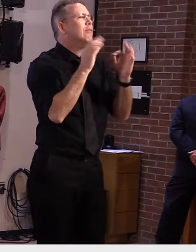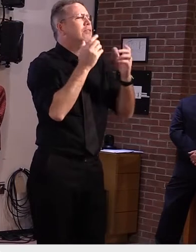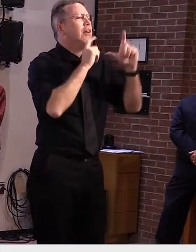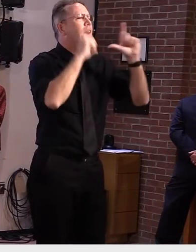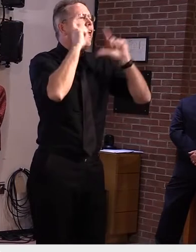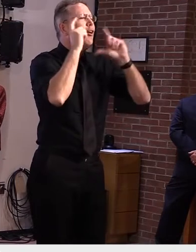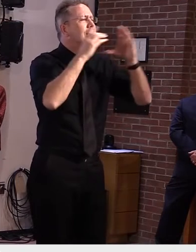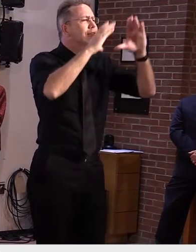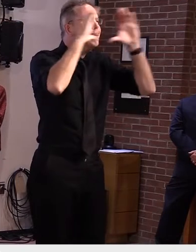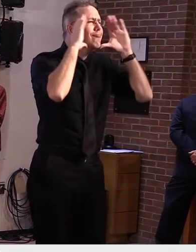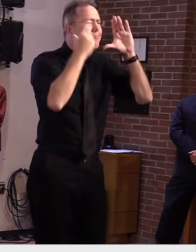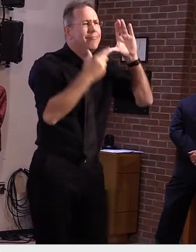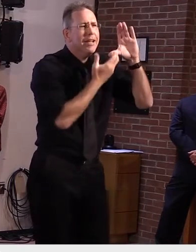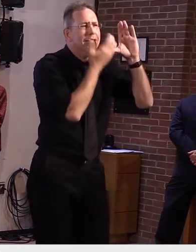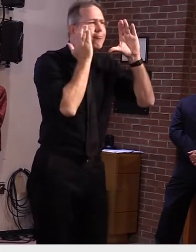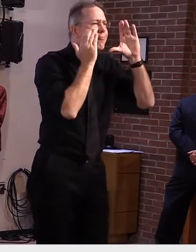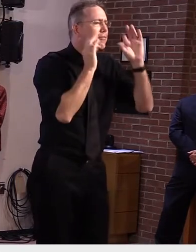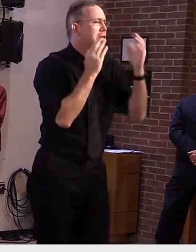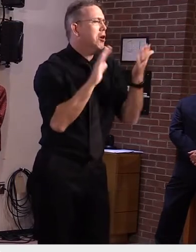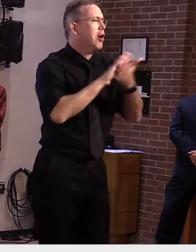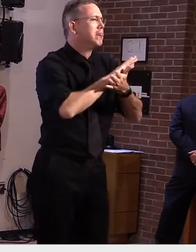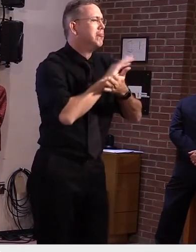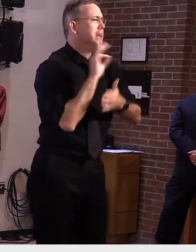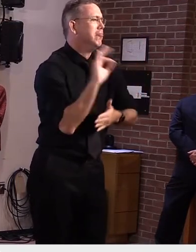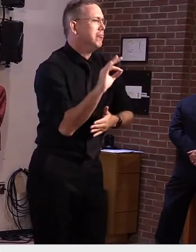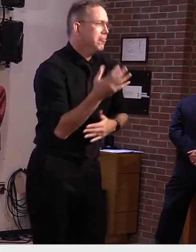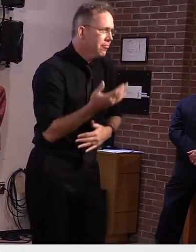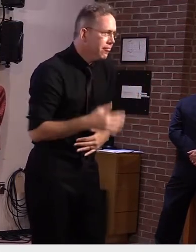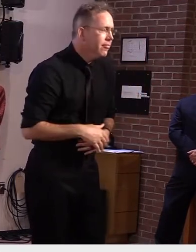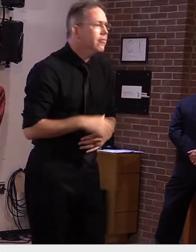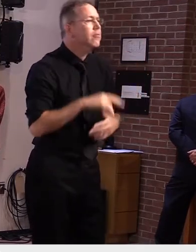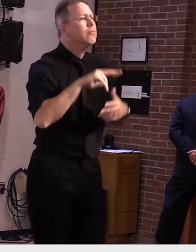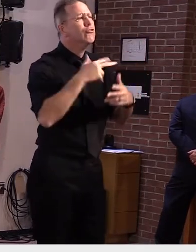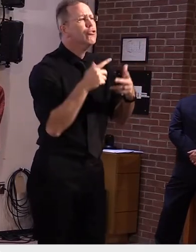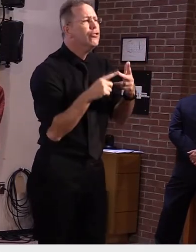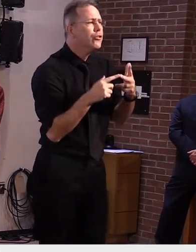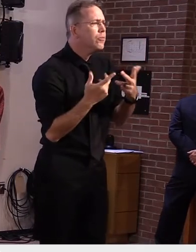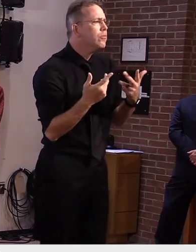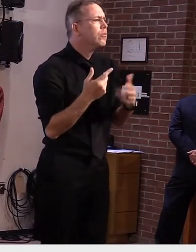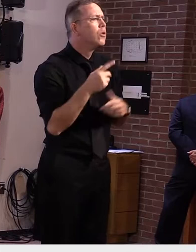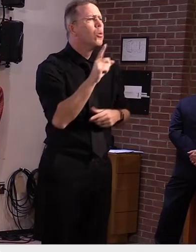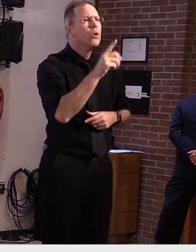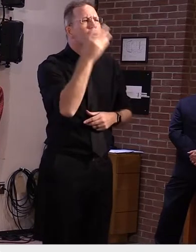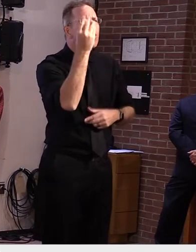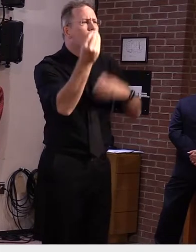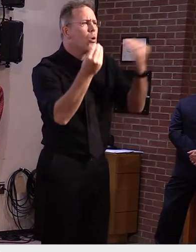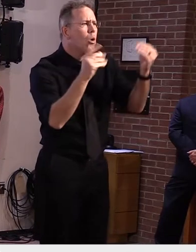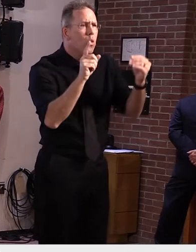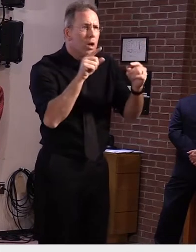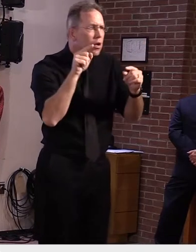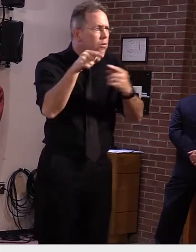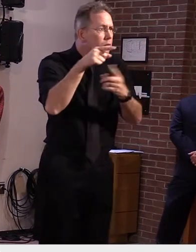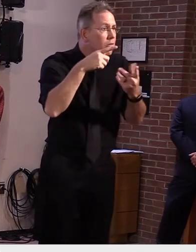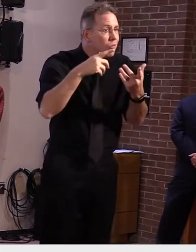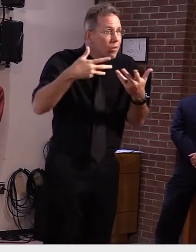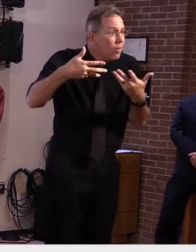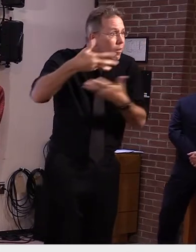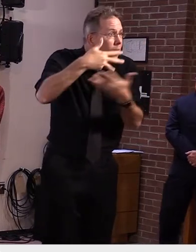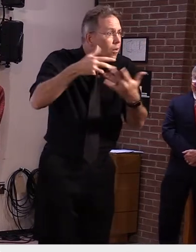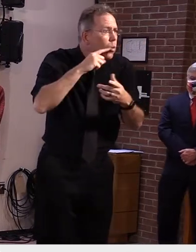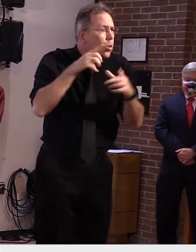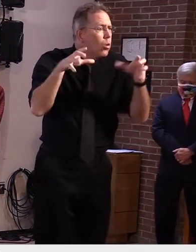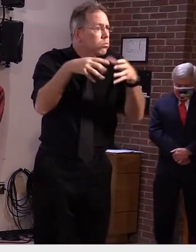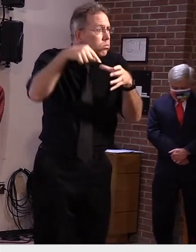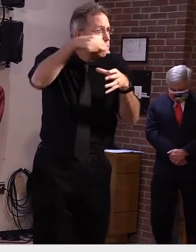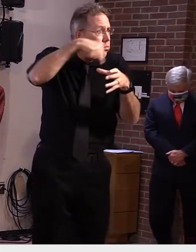And finally, number three, how crowded is the place you're going? Keep your group small and remember that outside is always safer